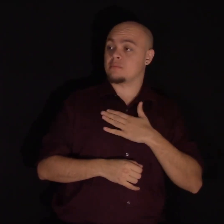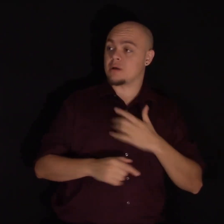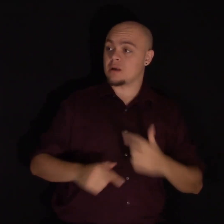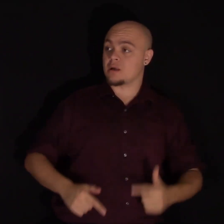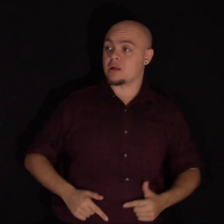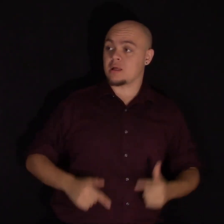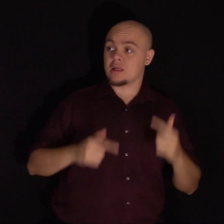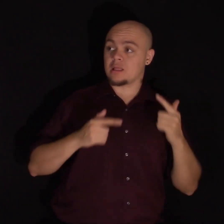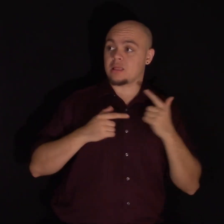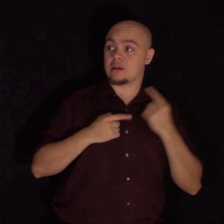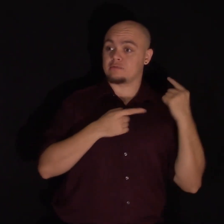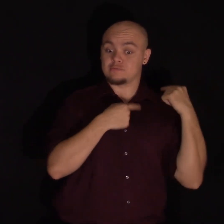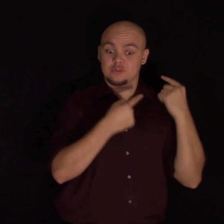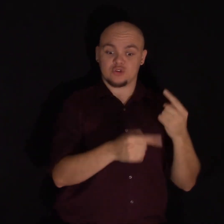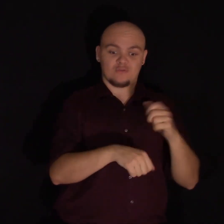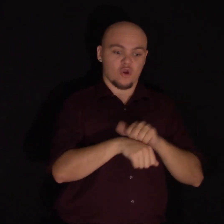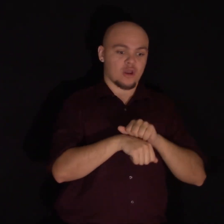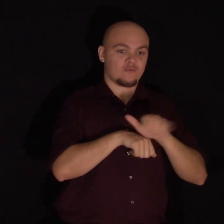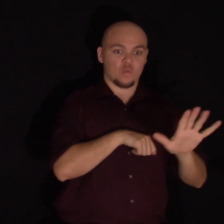most of my life.